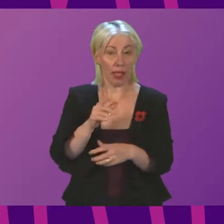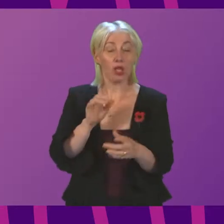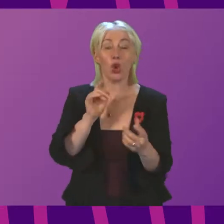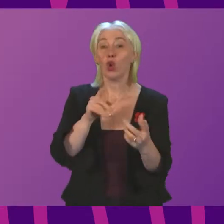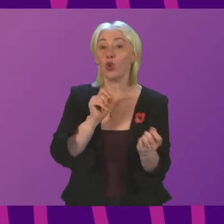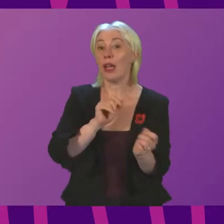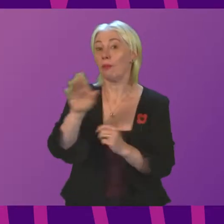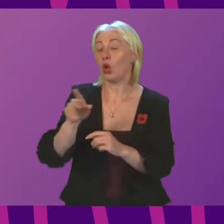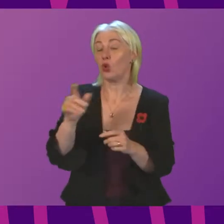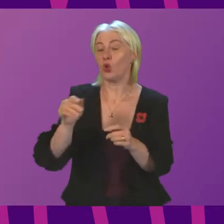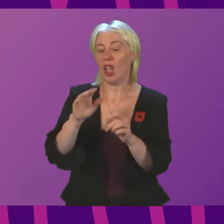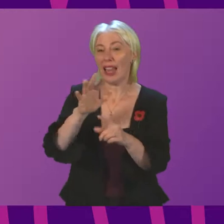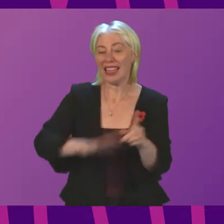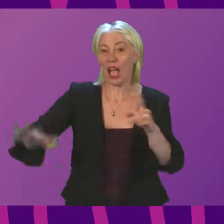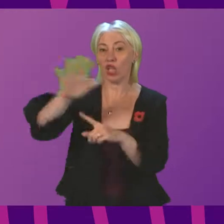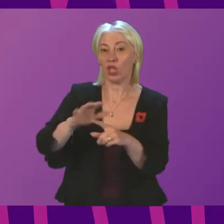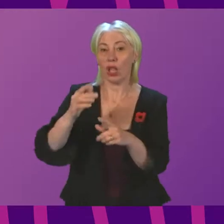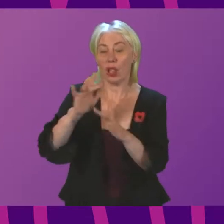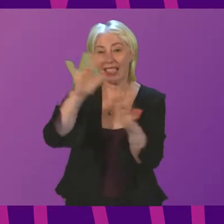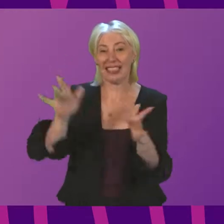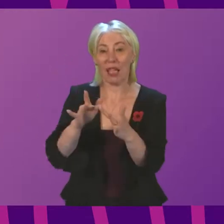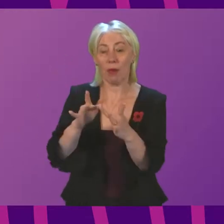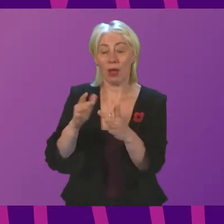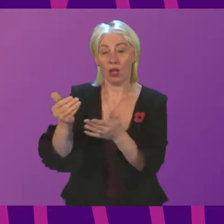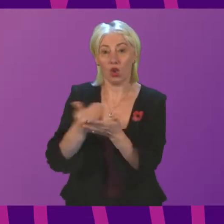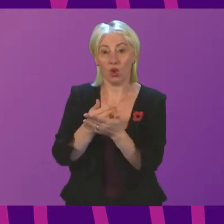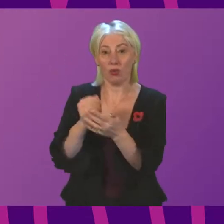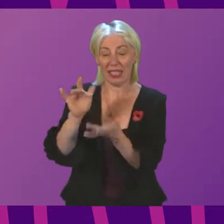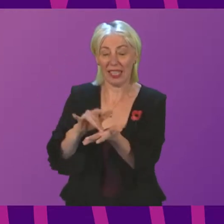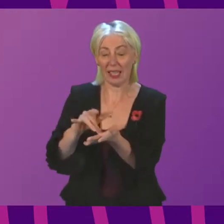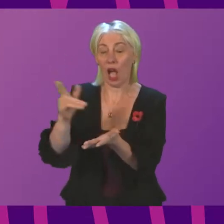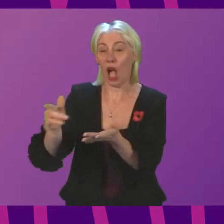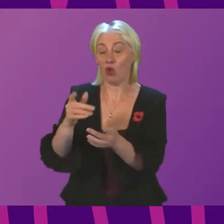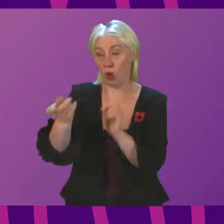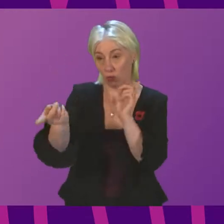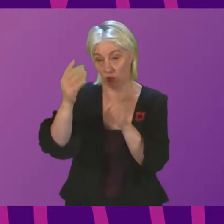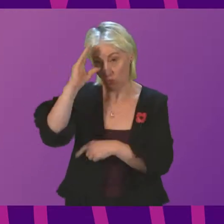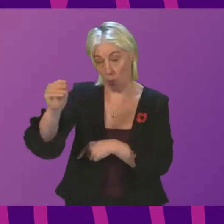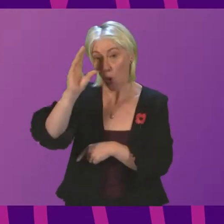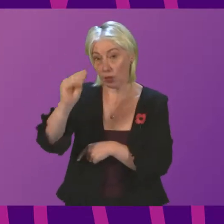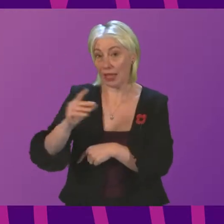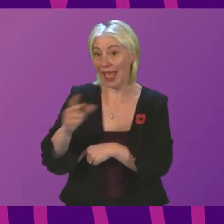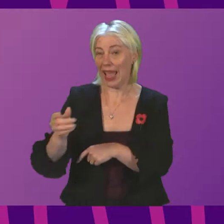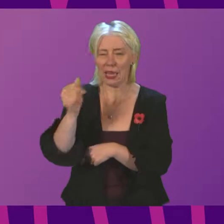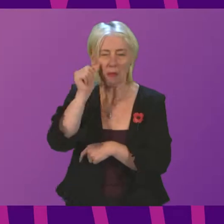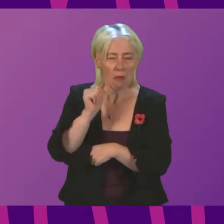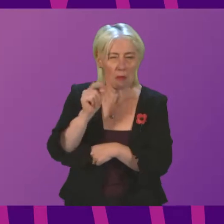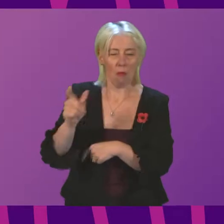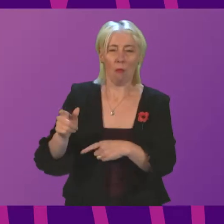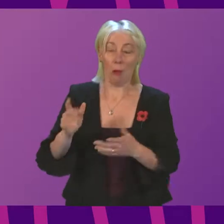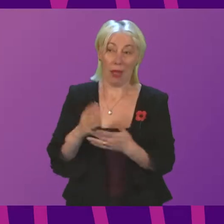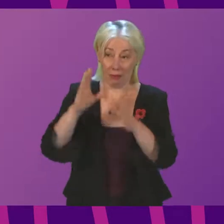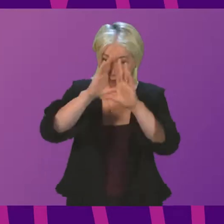Cyber Security Centre and suspicious texts can be reported. But I would encourage members of the public to be